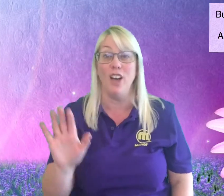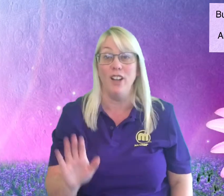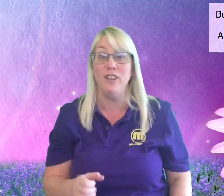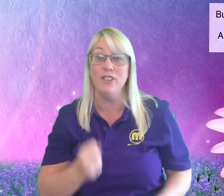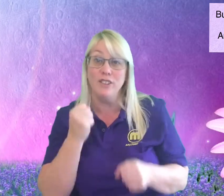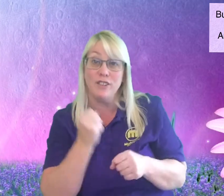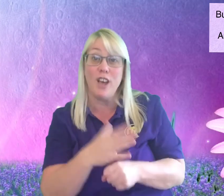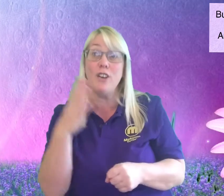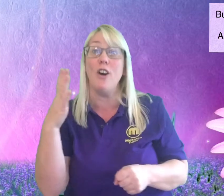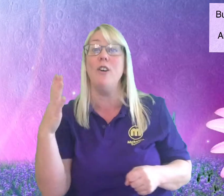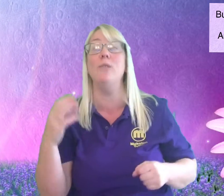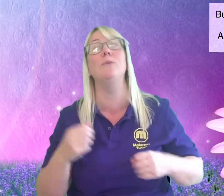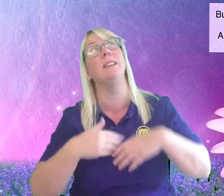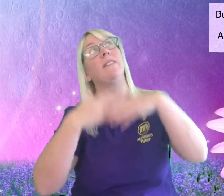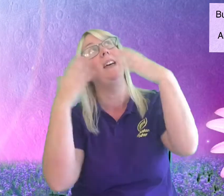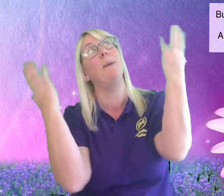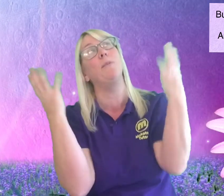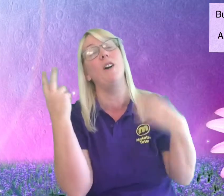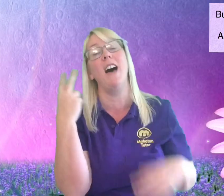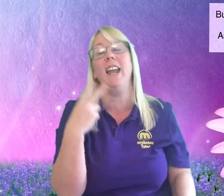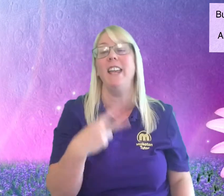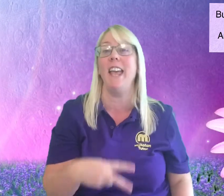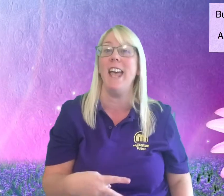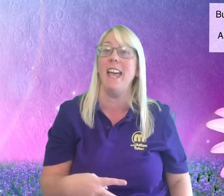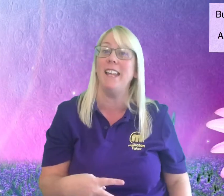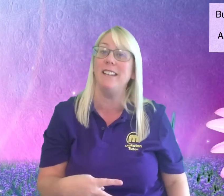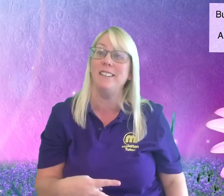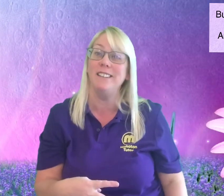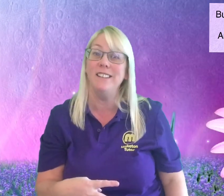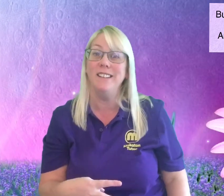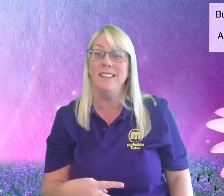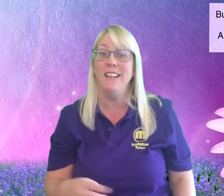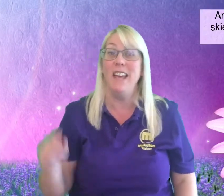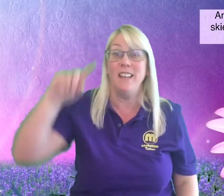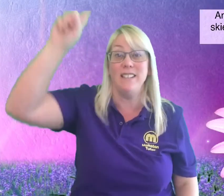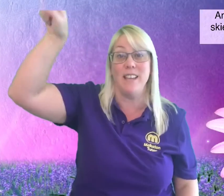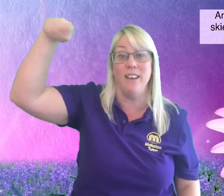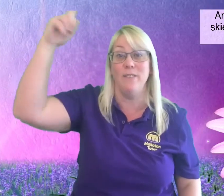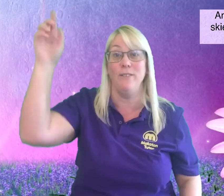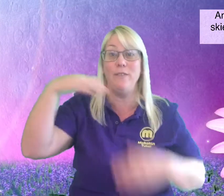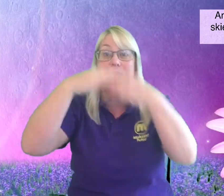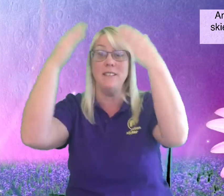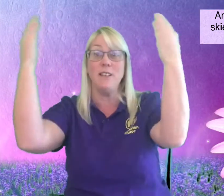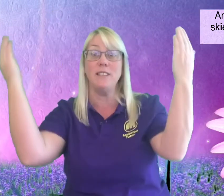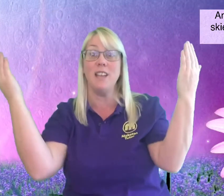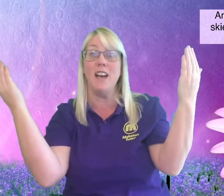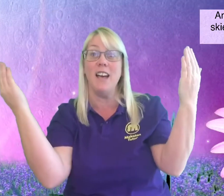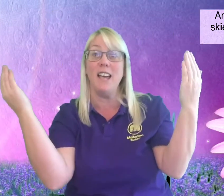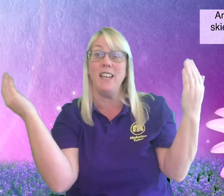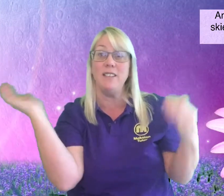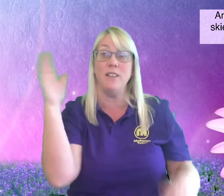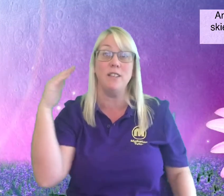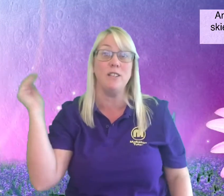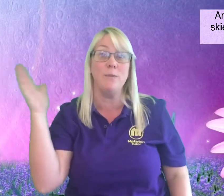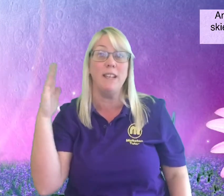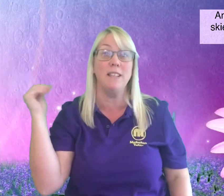colors are golden and bright again And the sun paints the skies and the wind